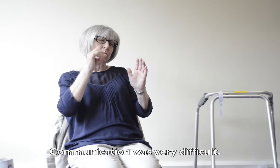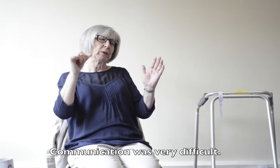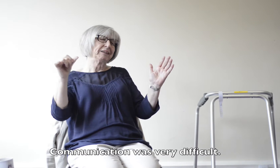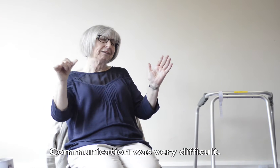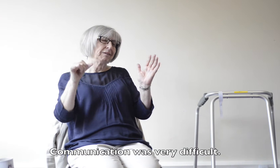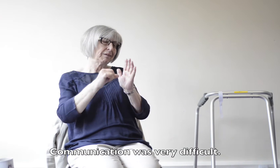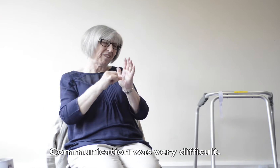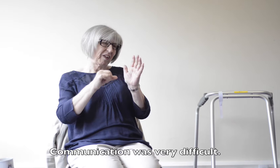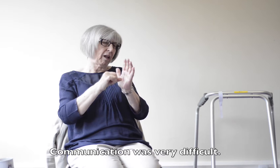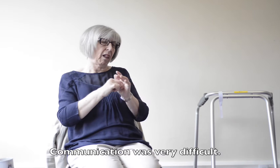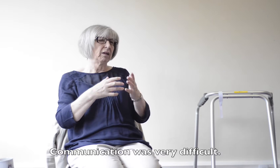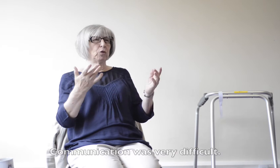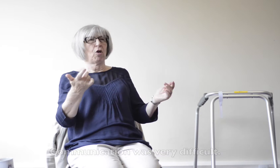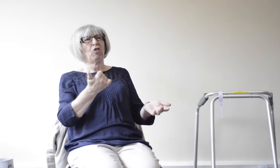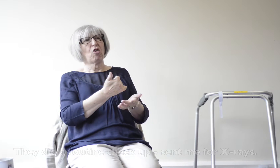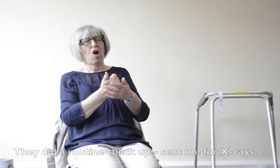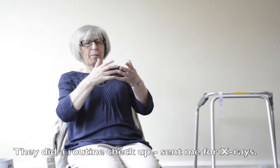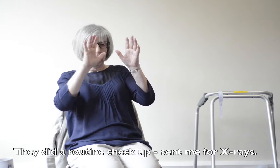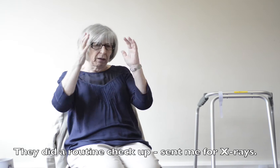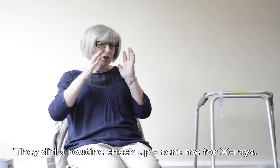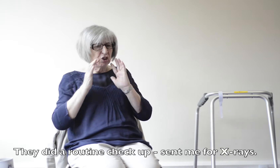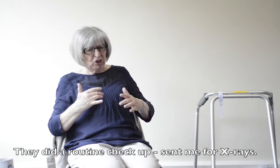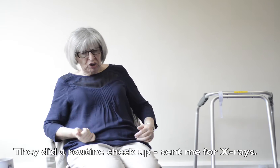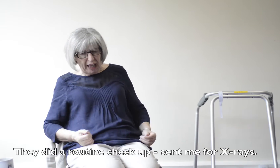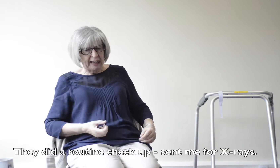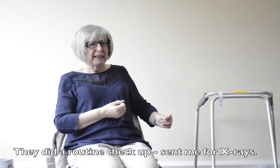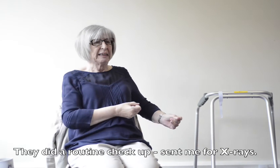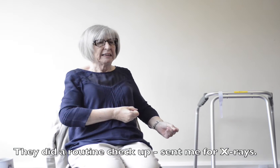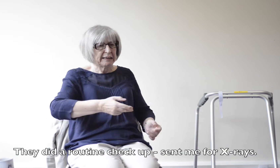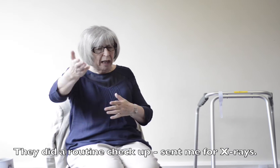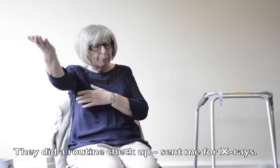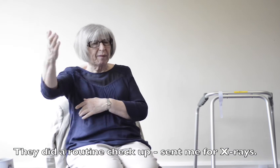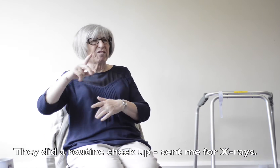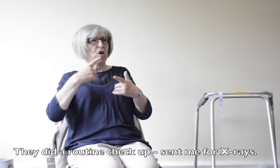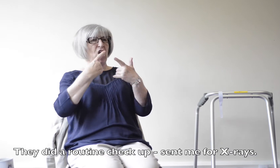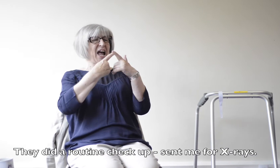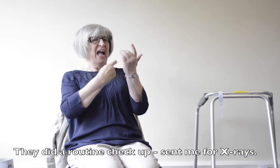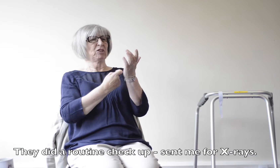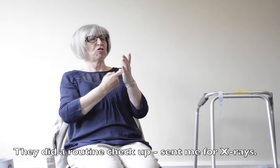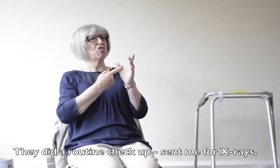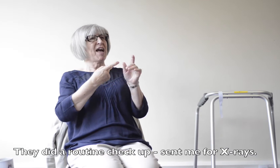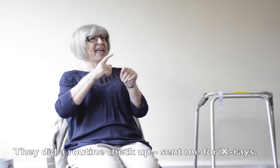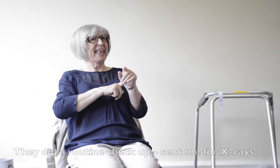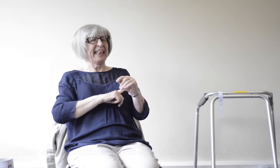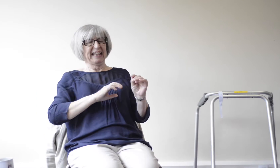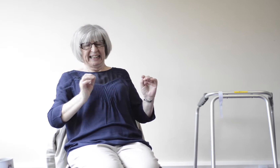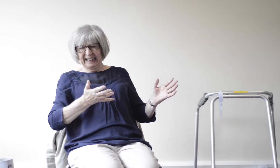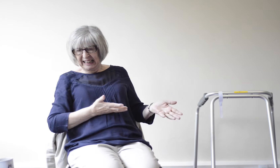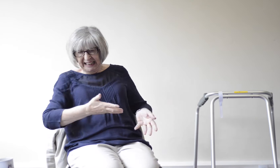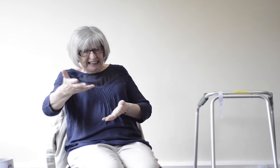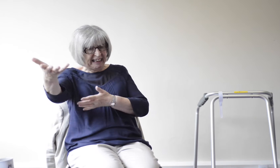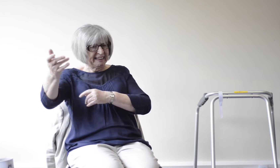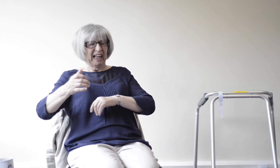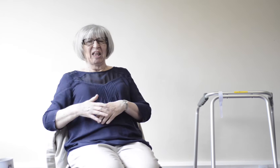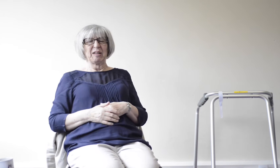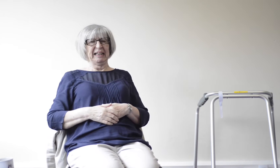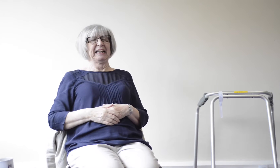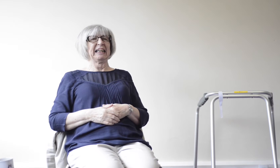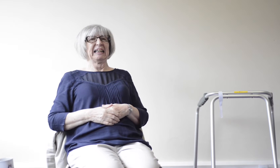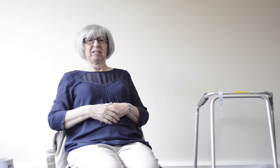was very difficult. They did the routine check-ups. They sent me four x-rays, just to determine if I had hurt